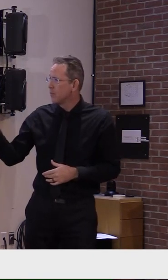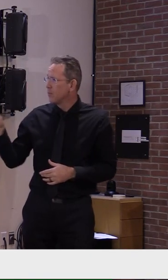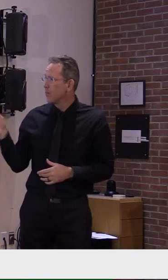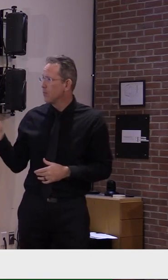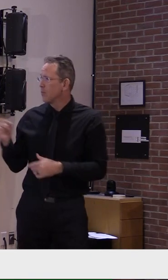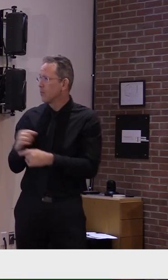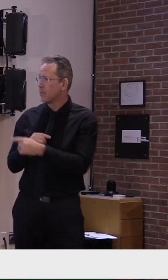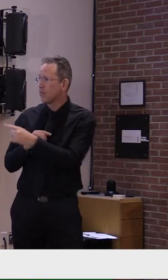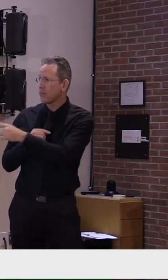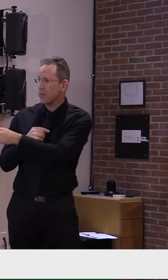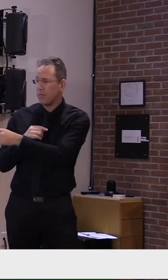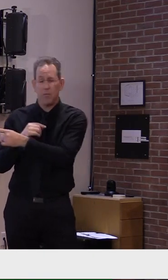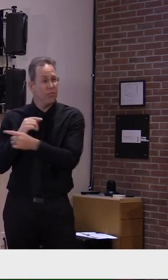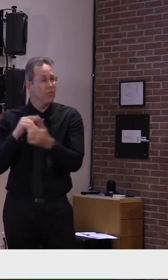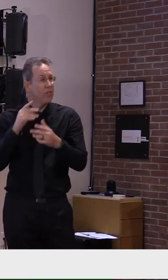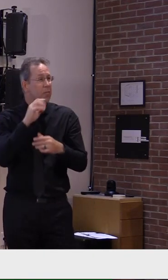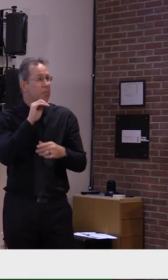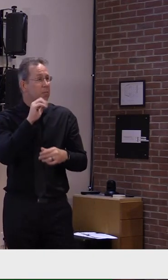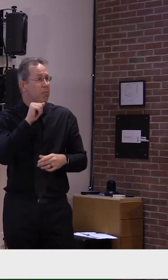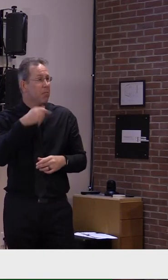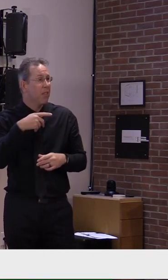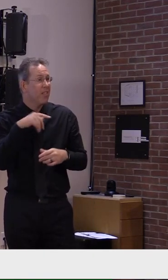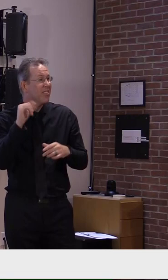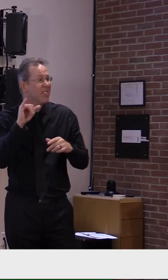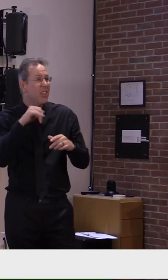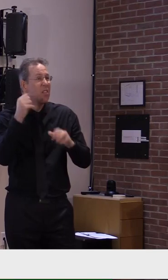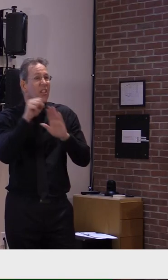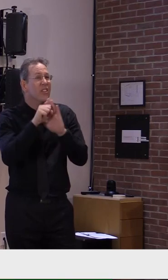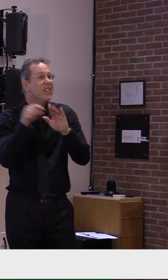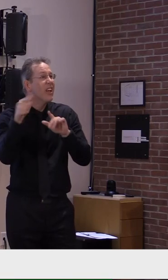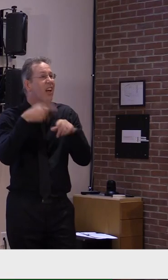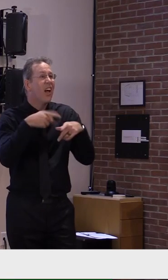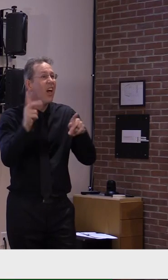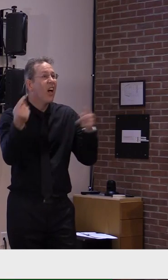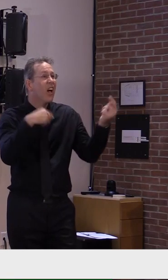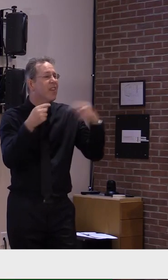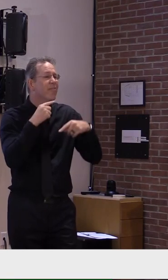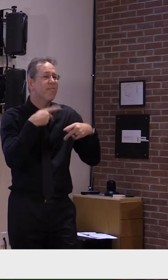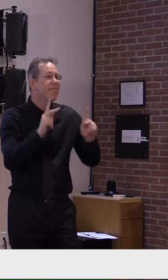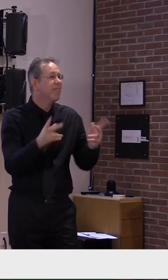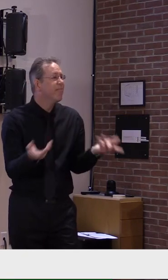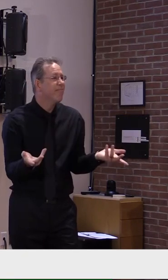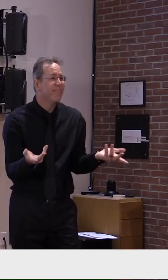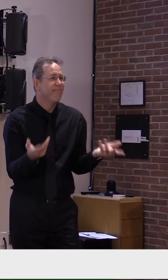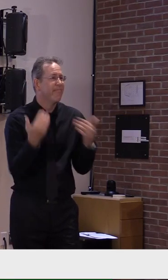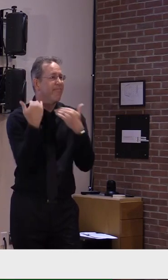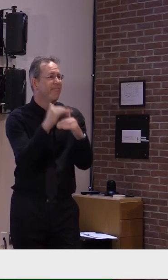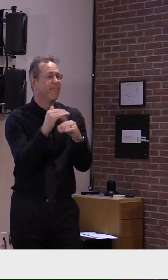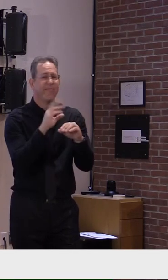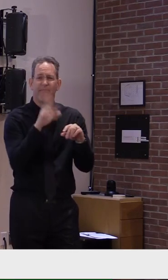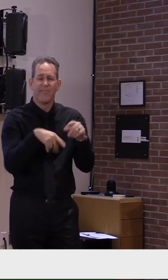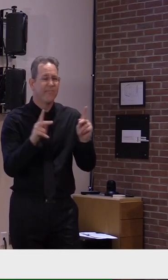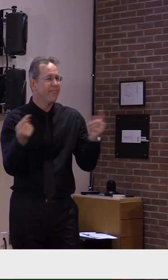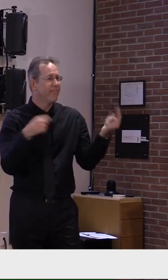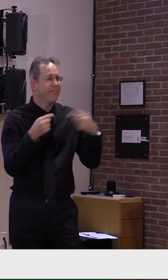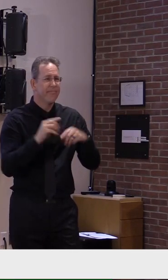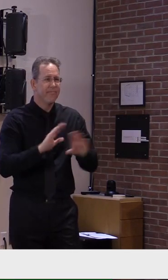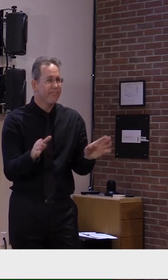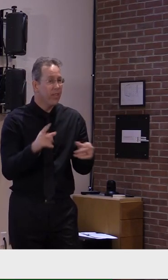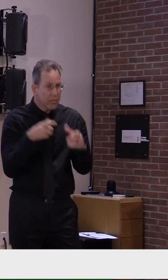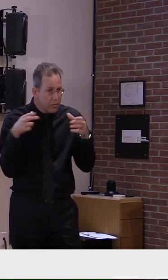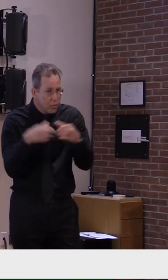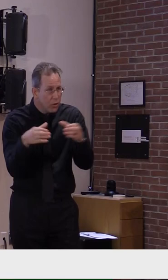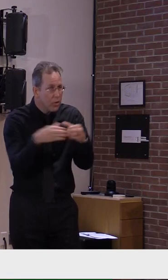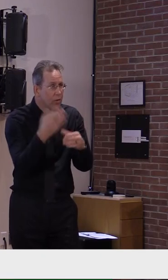is essentially everywhere in our map, including right here at home in Vermont. But I do also want to point out that